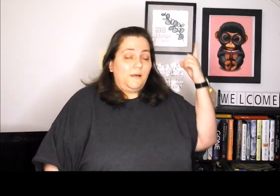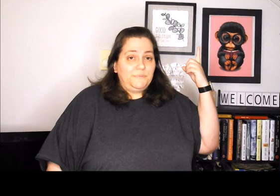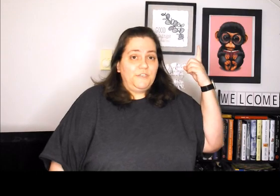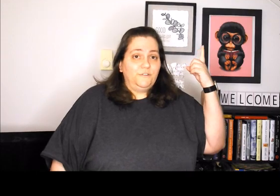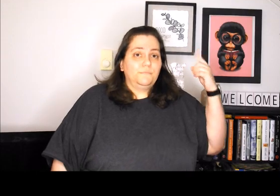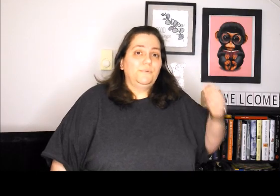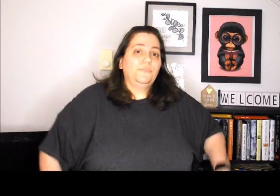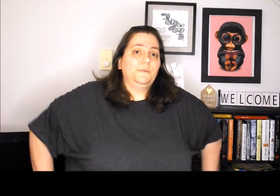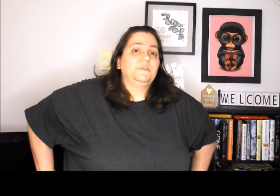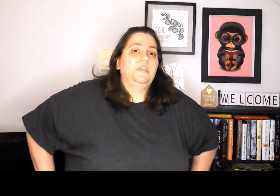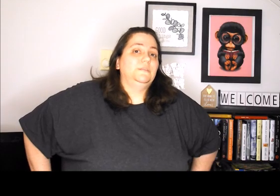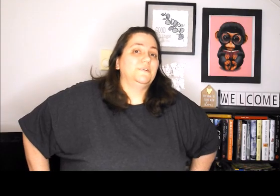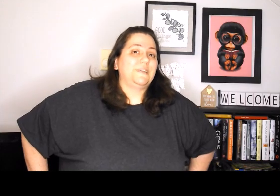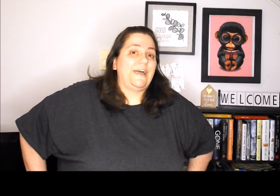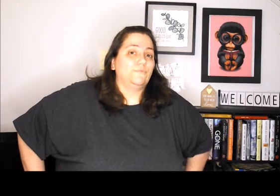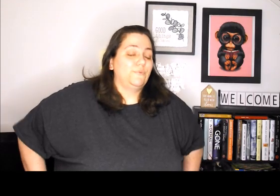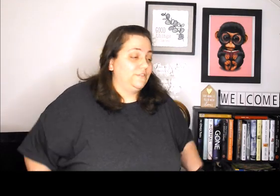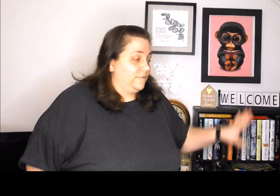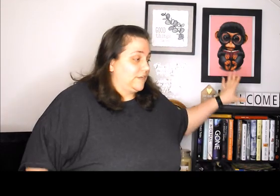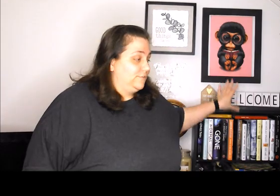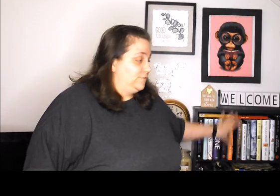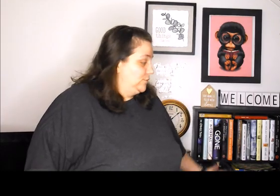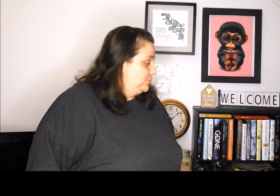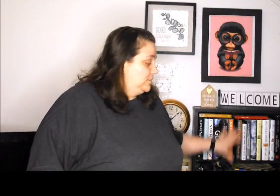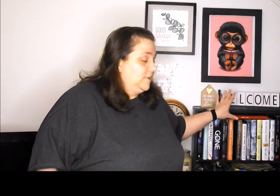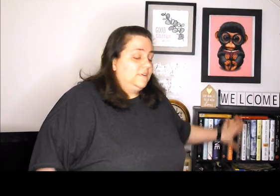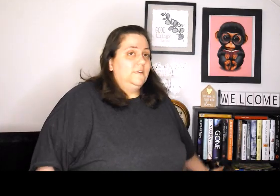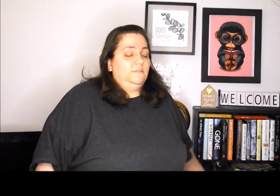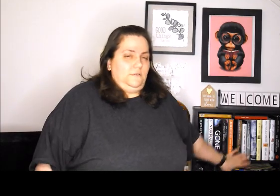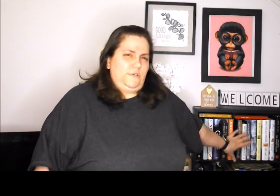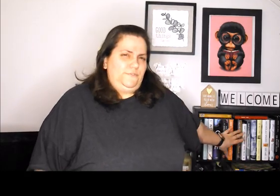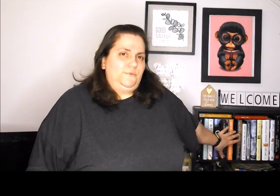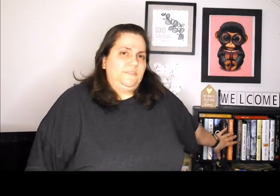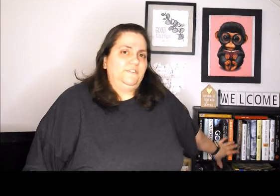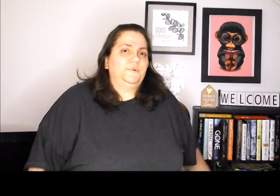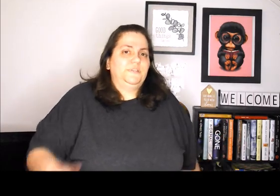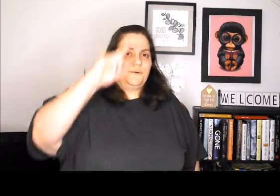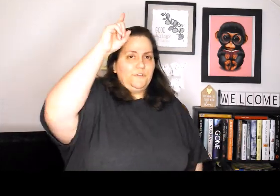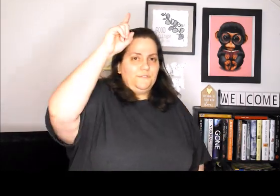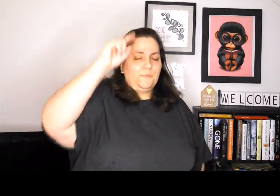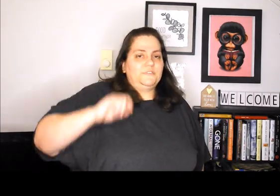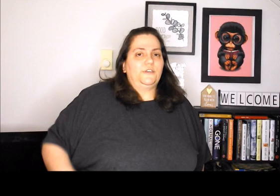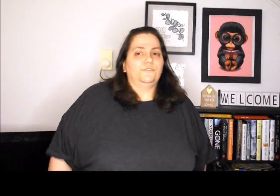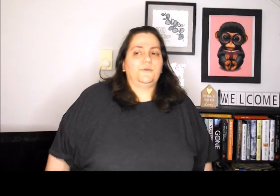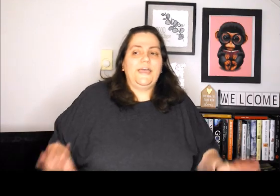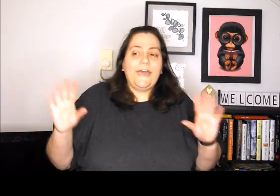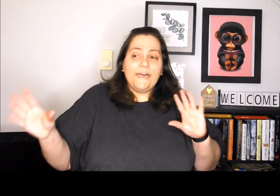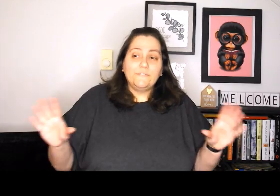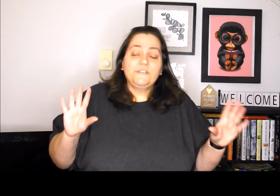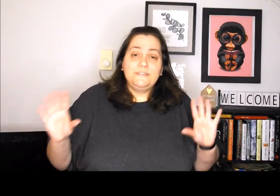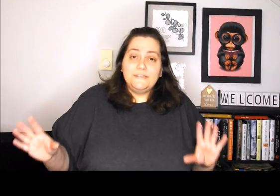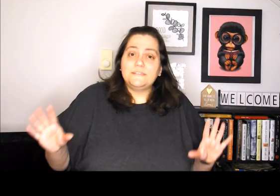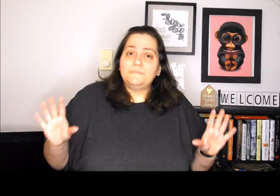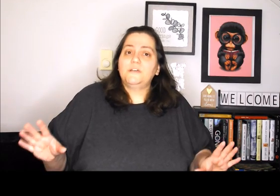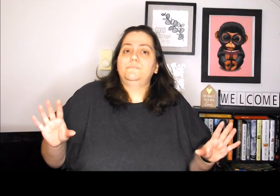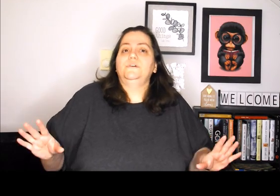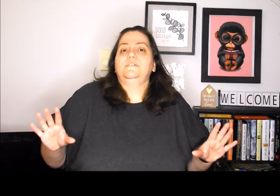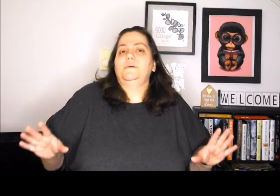upstairs and both of them contain the books I haven't read. So I've got a few, quite a few on this one and quite a few upstairs. So I have a decent amount of books at my